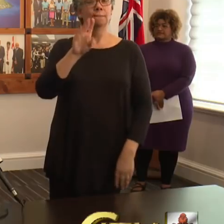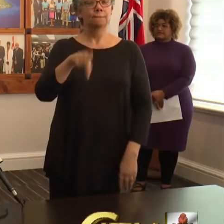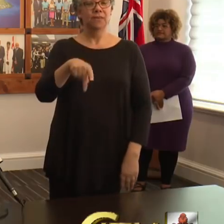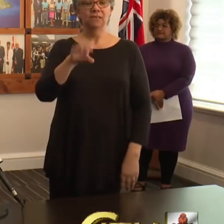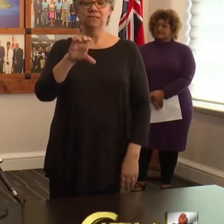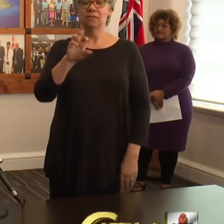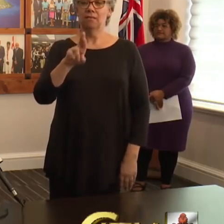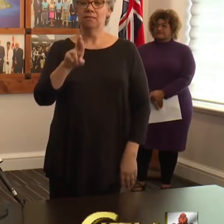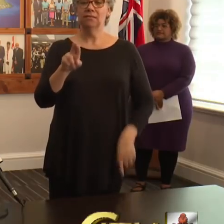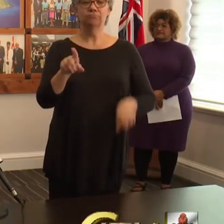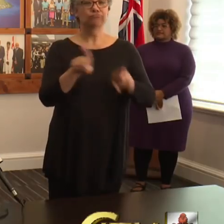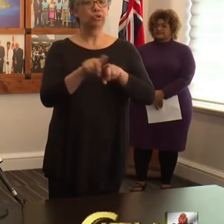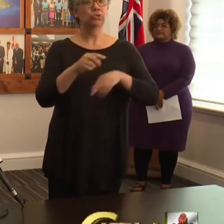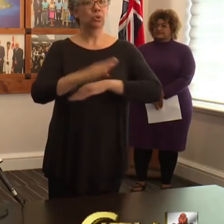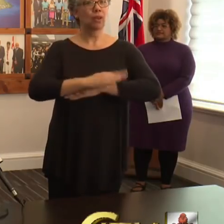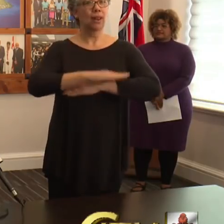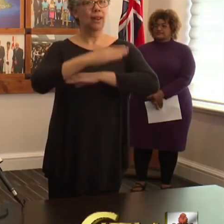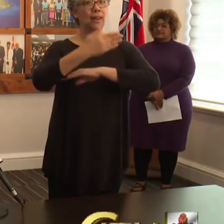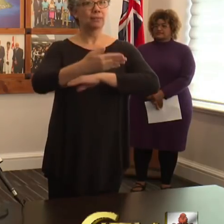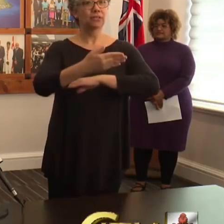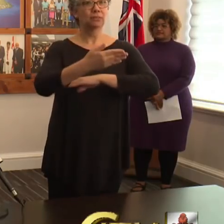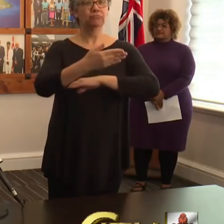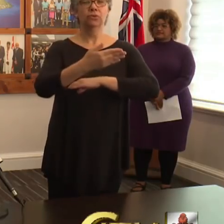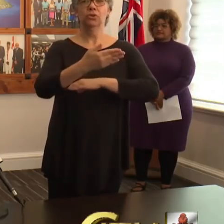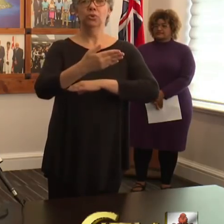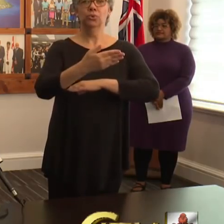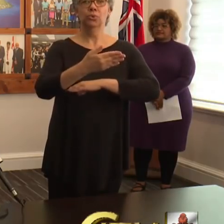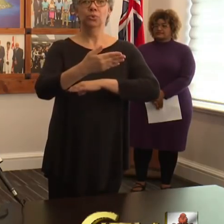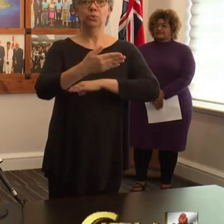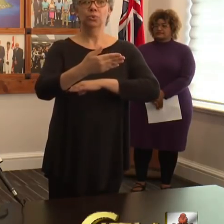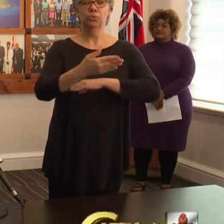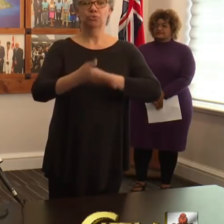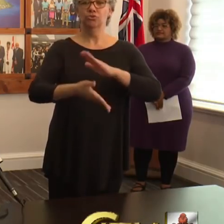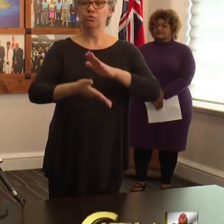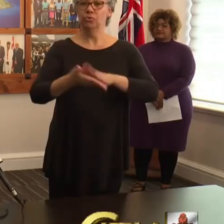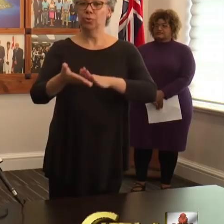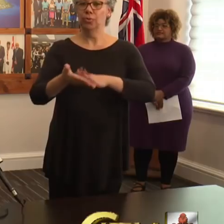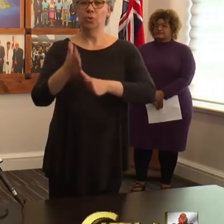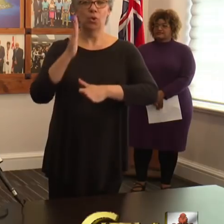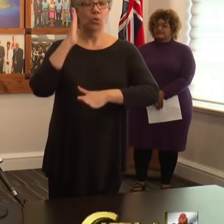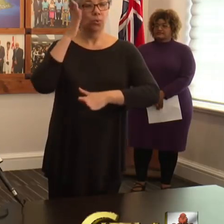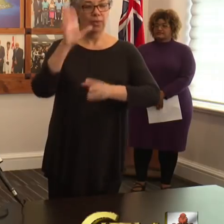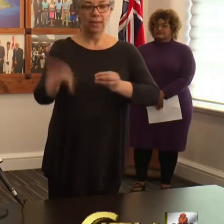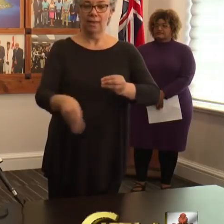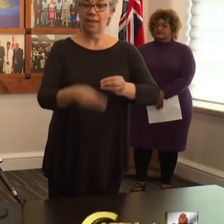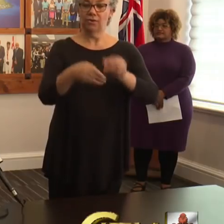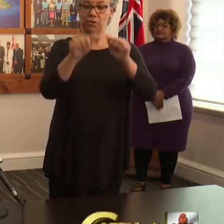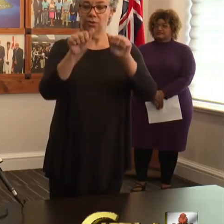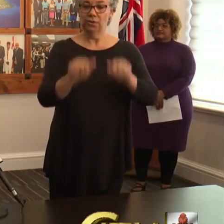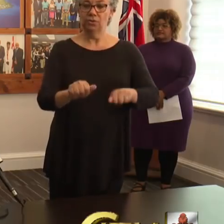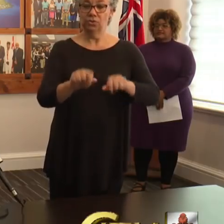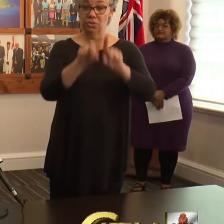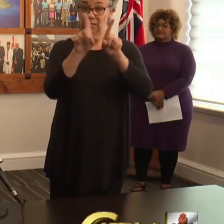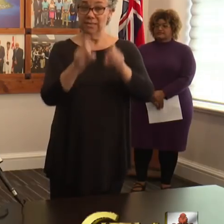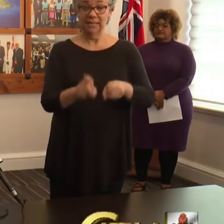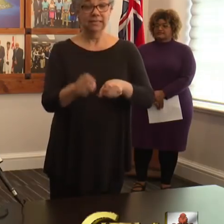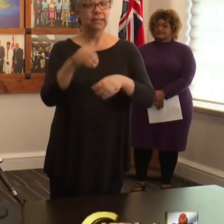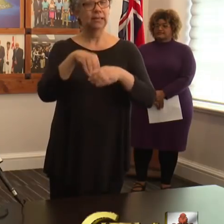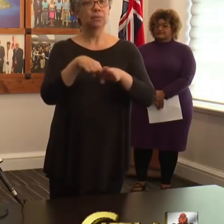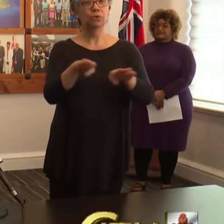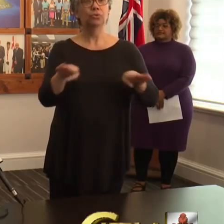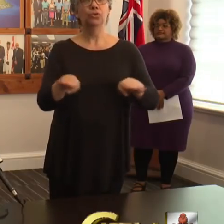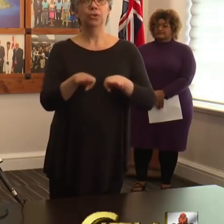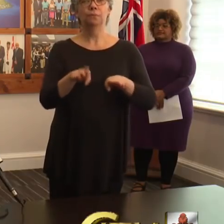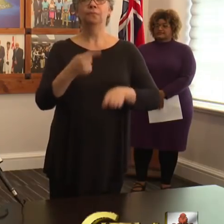laptop operating systems to run them will be added to the additional capacity to conduct tests here in Bermuda.